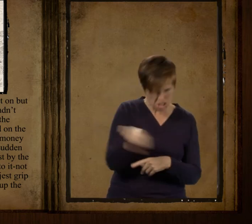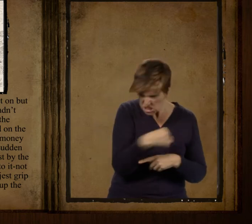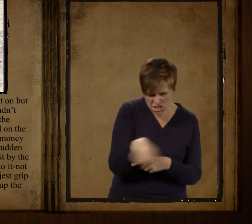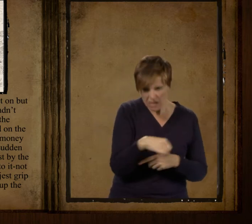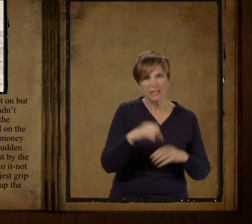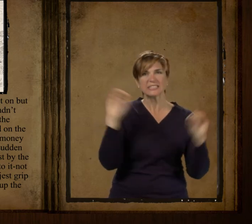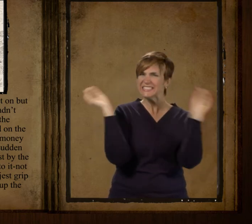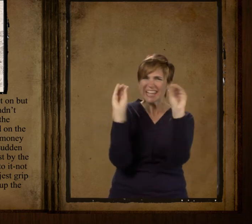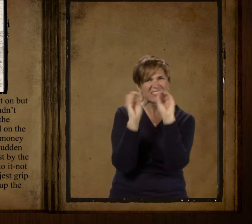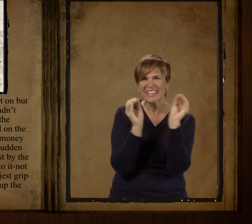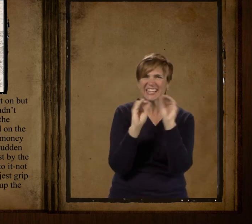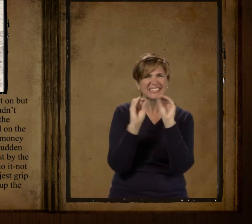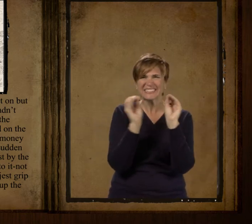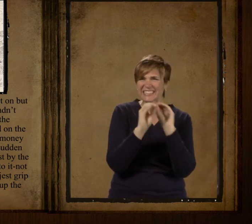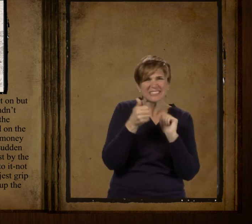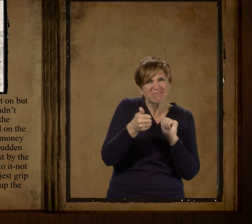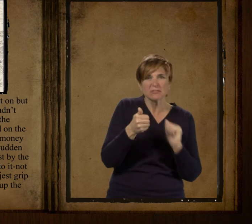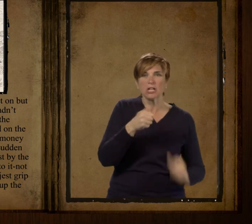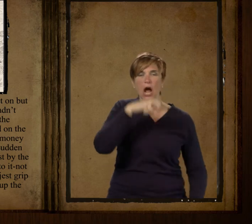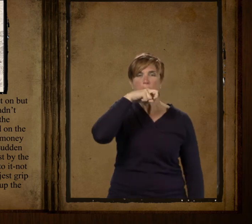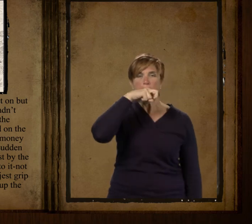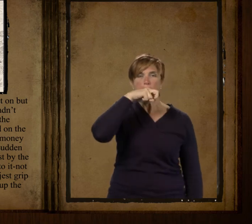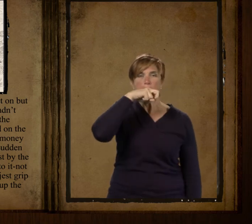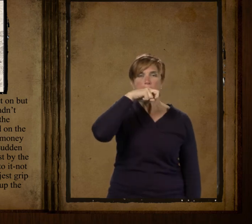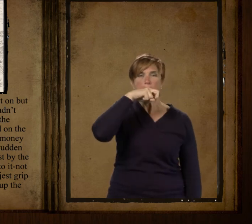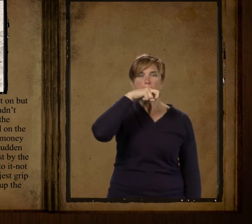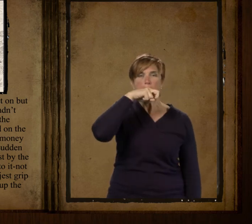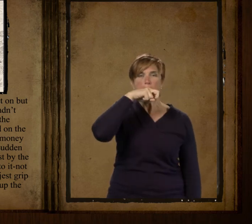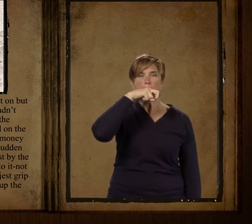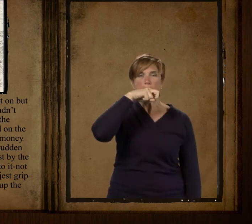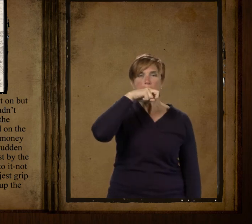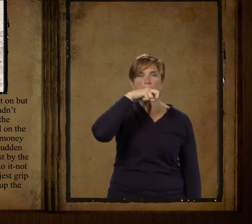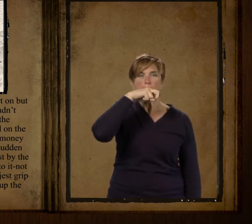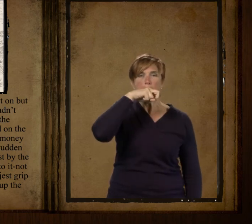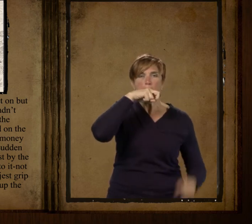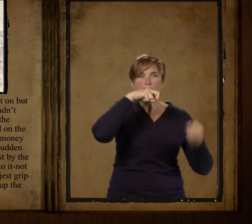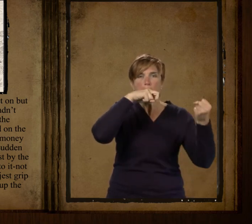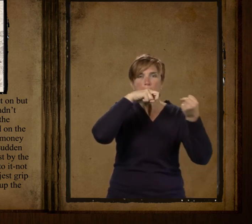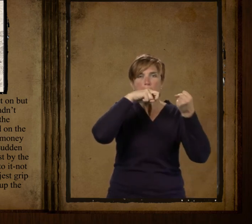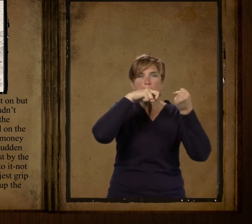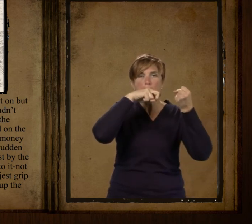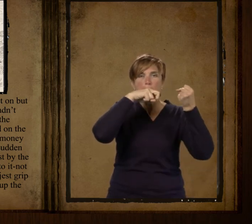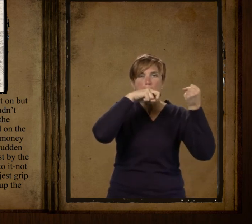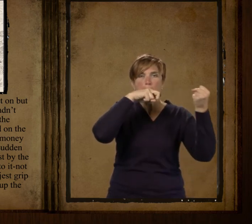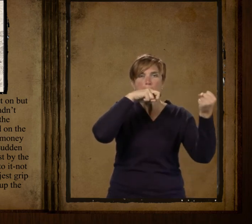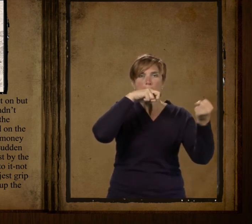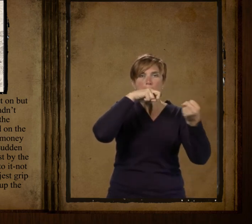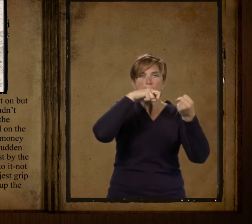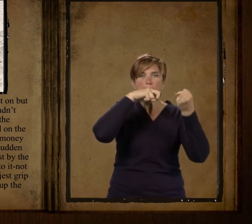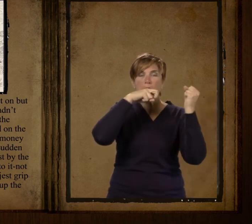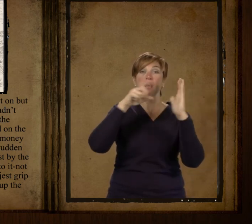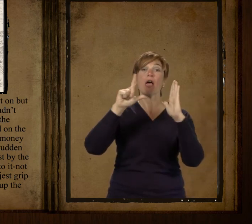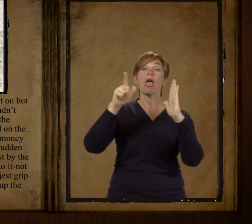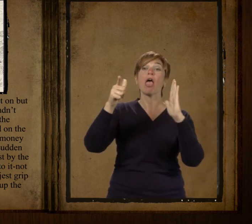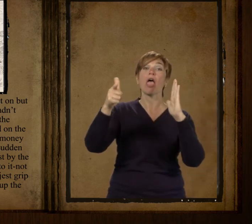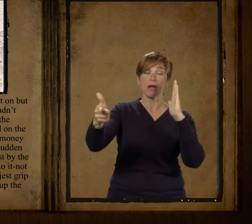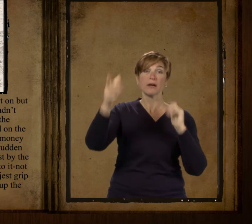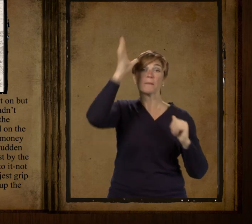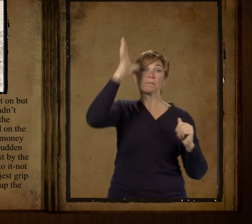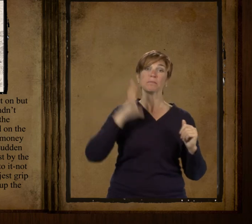his hind leg and freeze to it not claw you understand but only